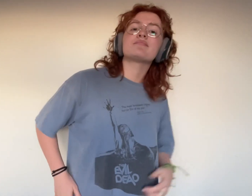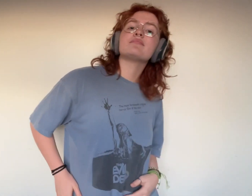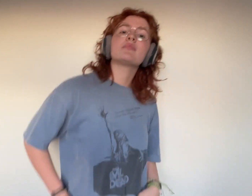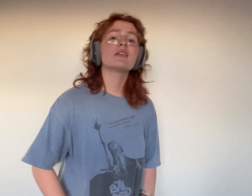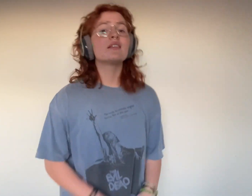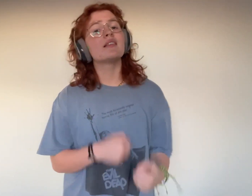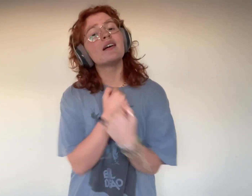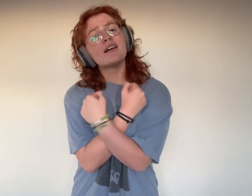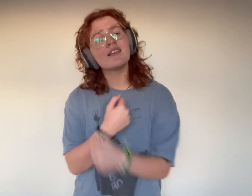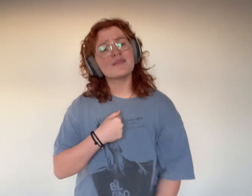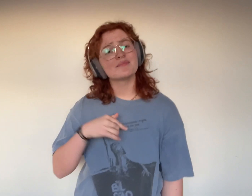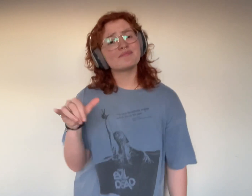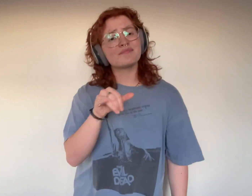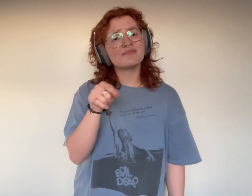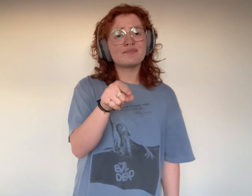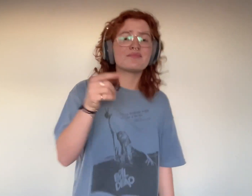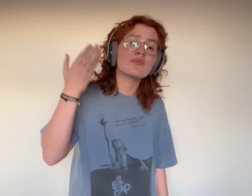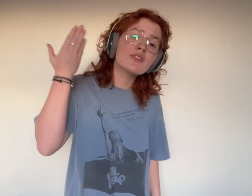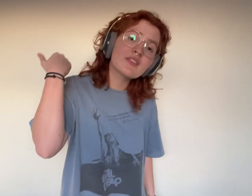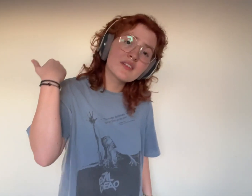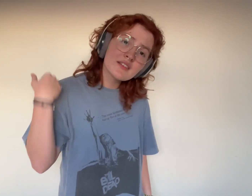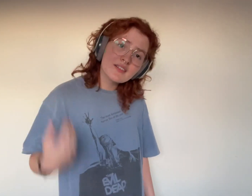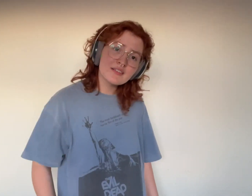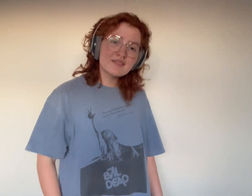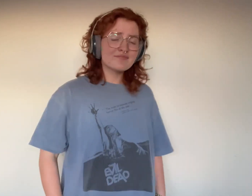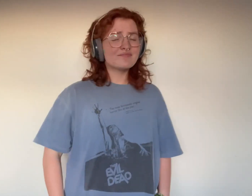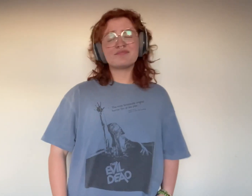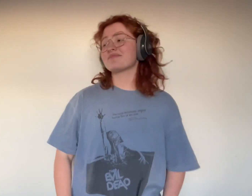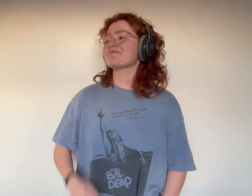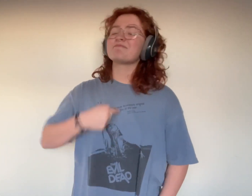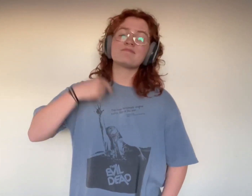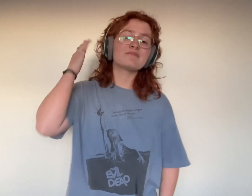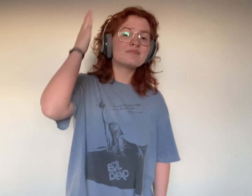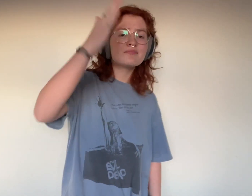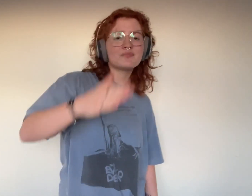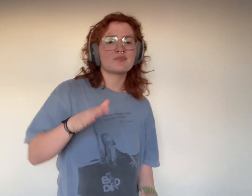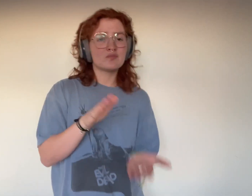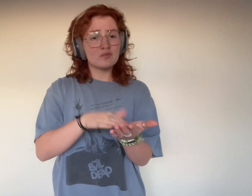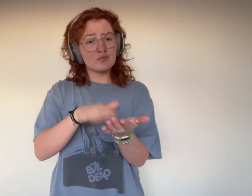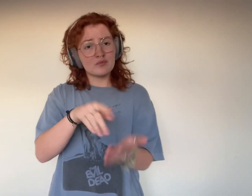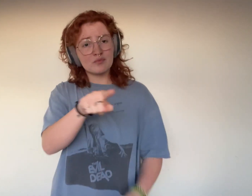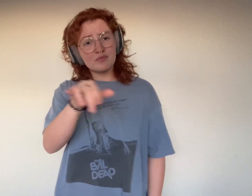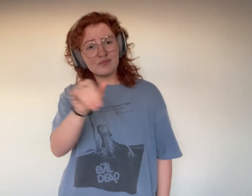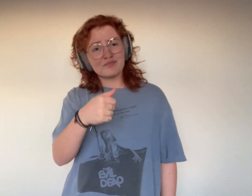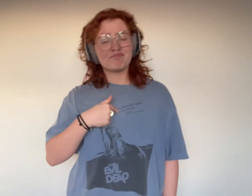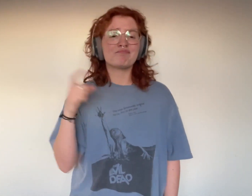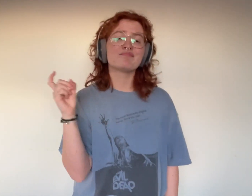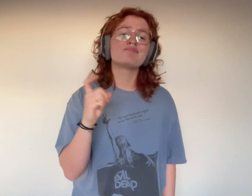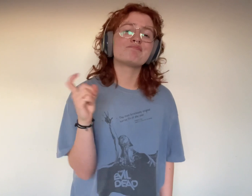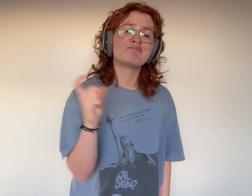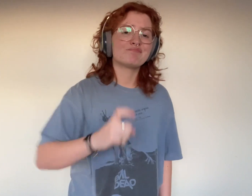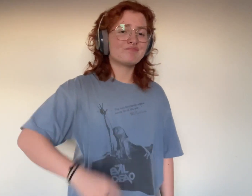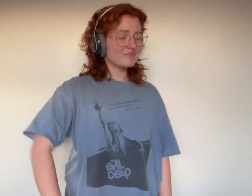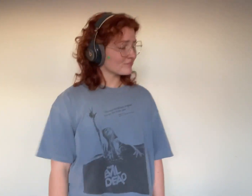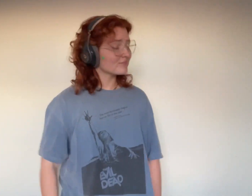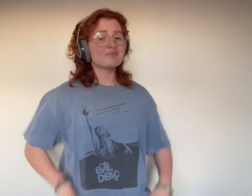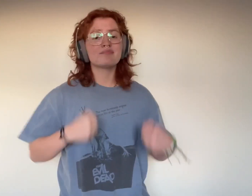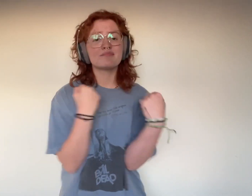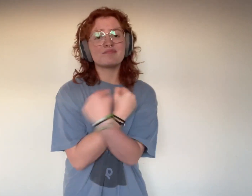Love me like you used to, and I'll praise you like I should Love me